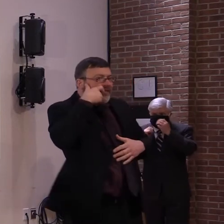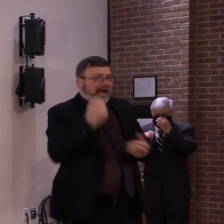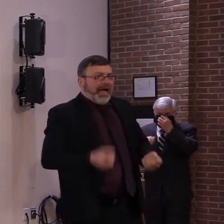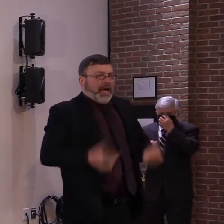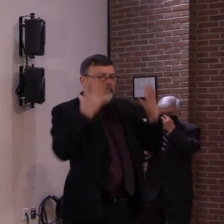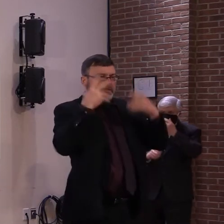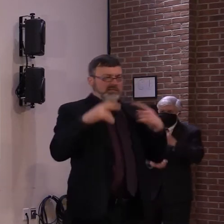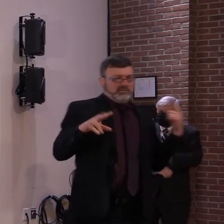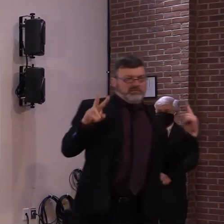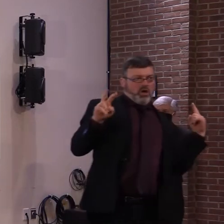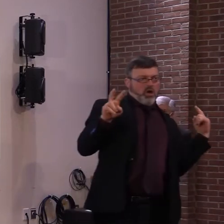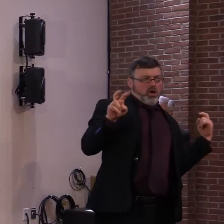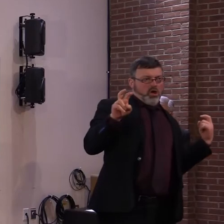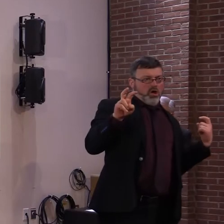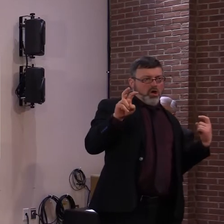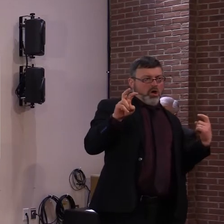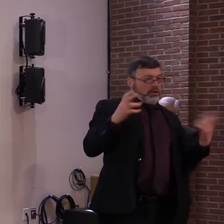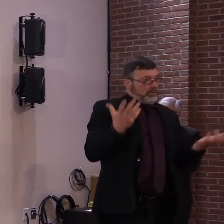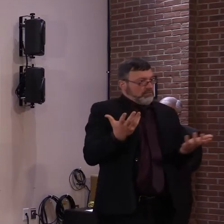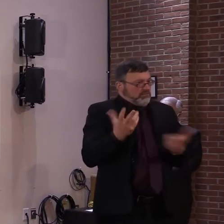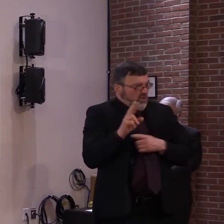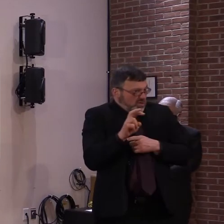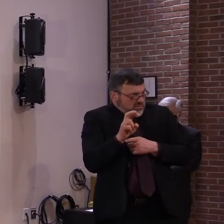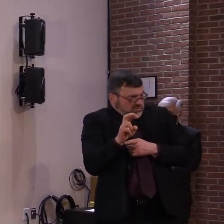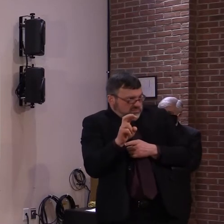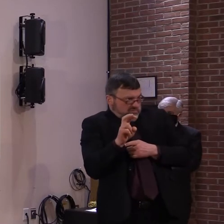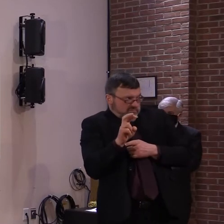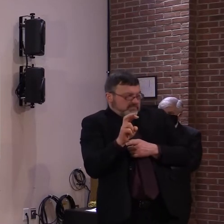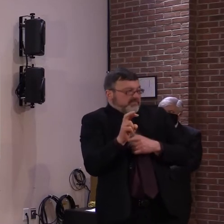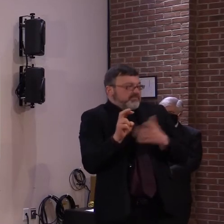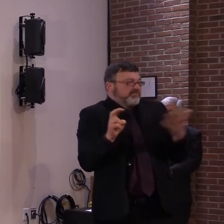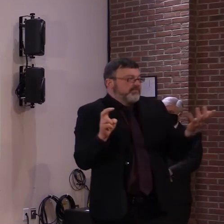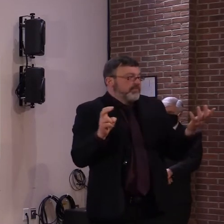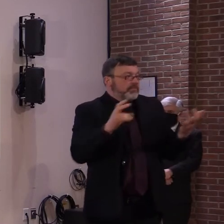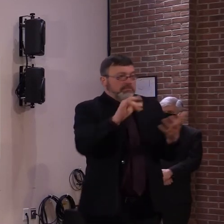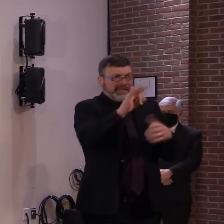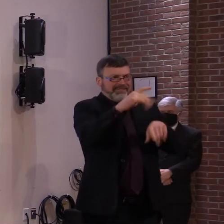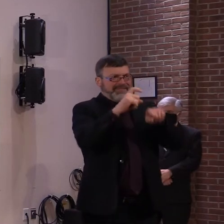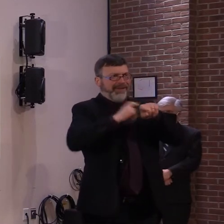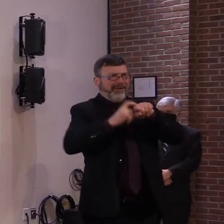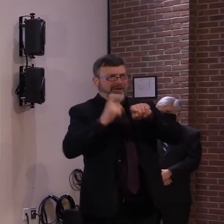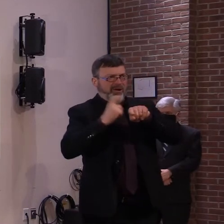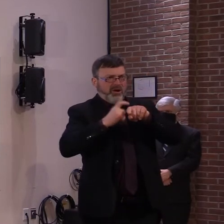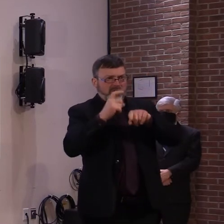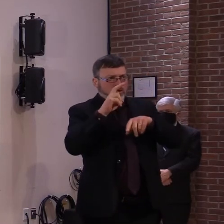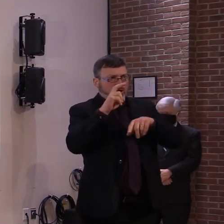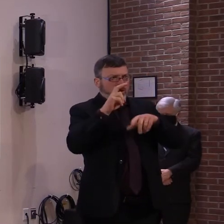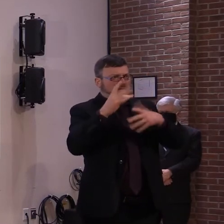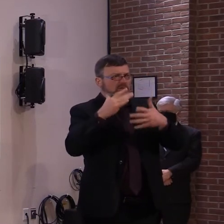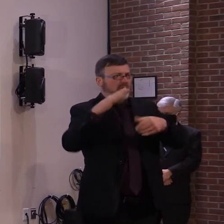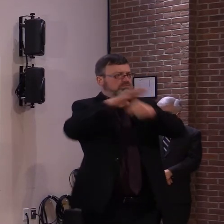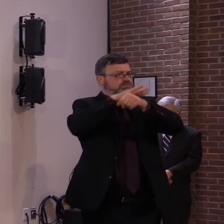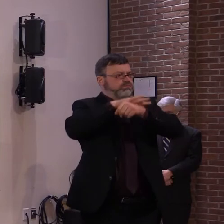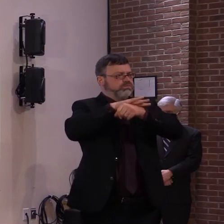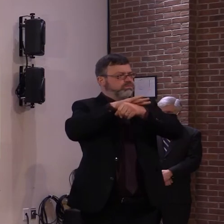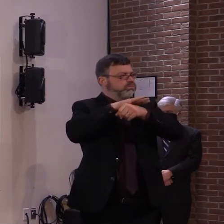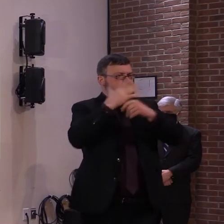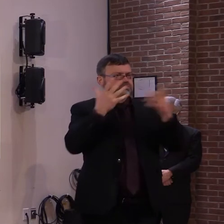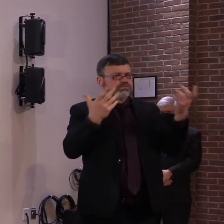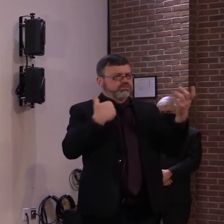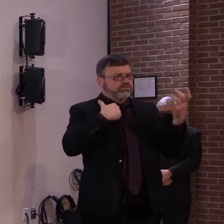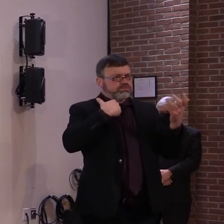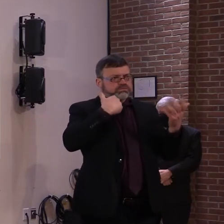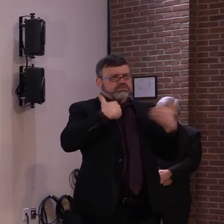reservationists, so to speak, uh, now, and we're hoping to ramp that up further. We think to 400, uh, I believe is the number. Uh,